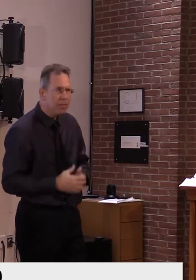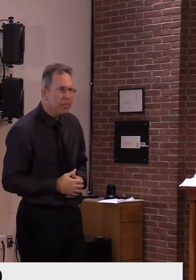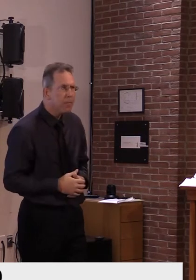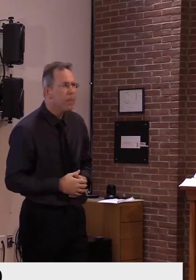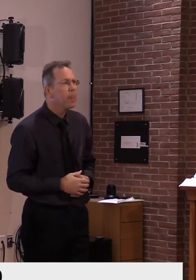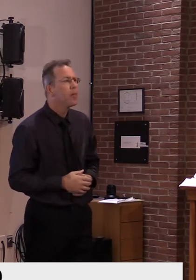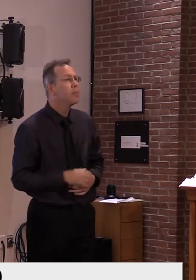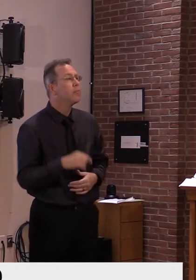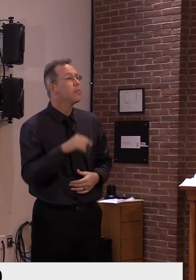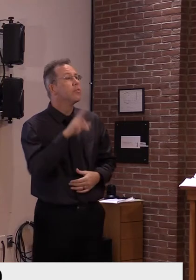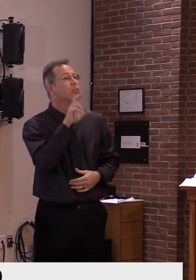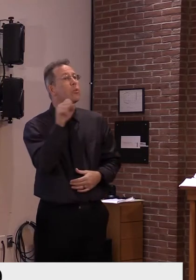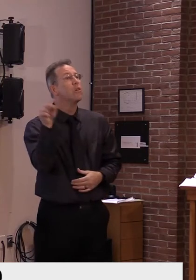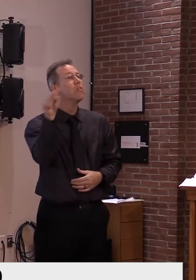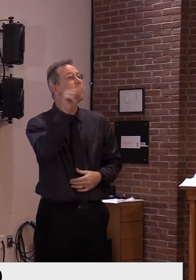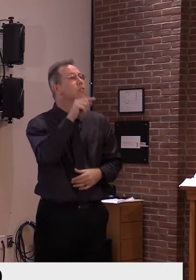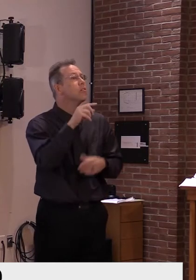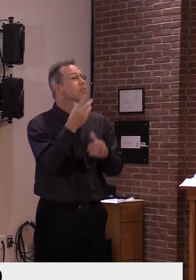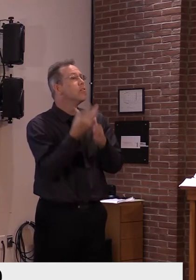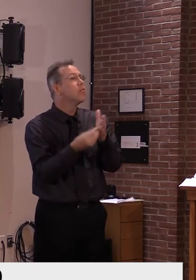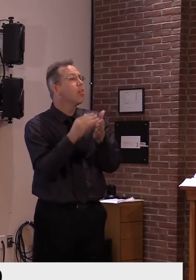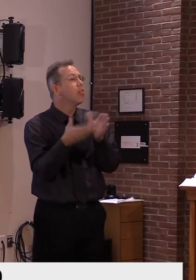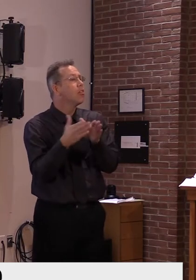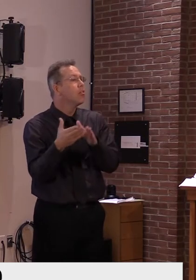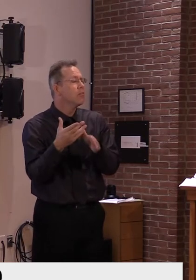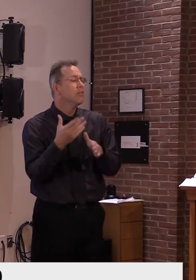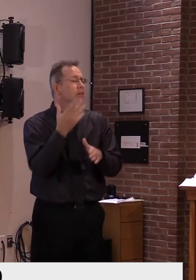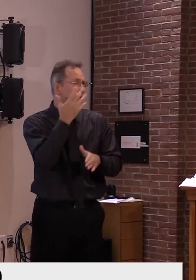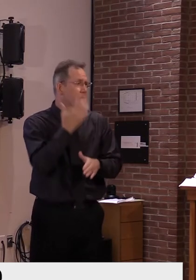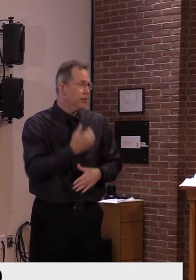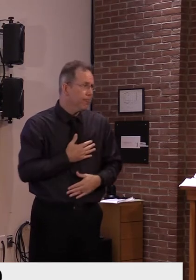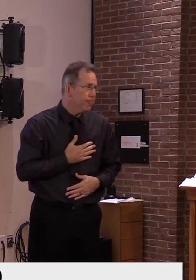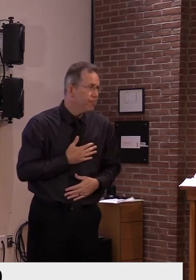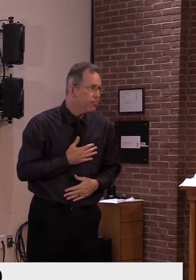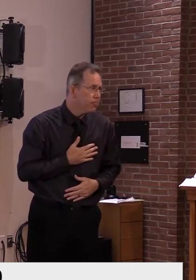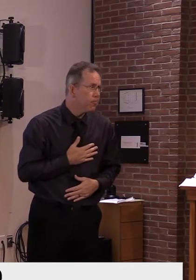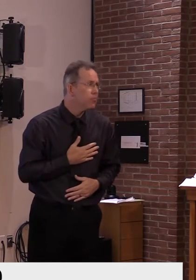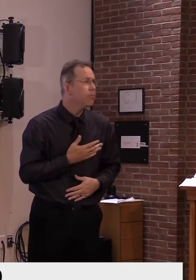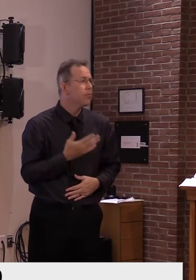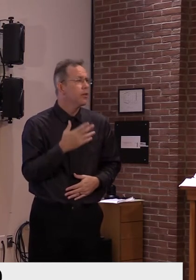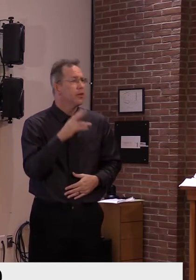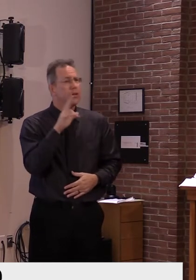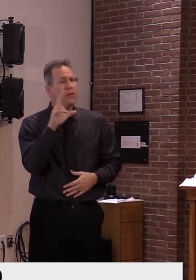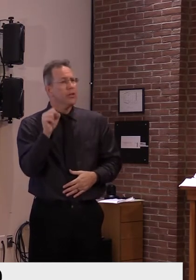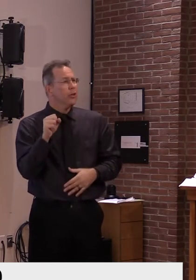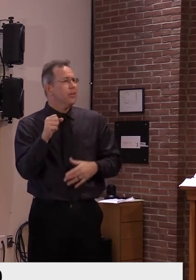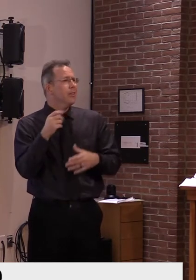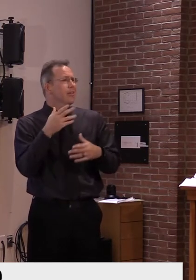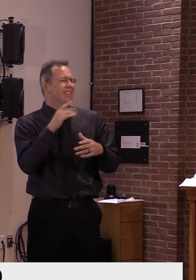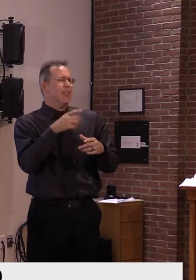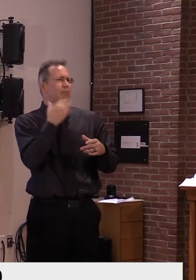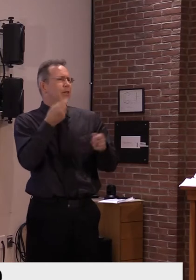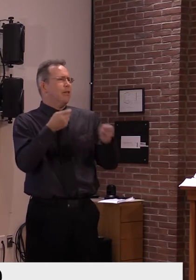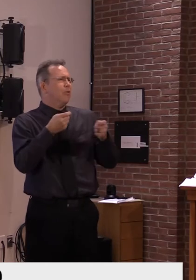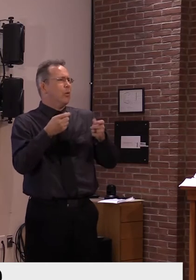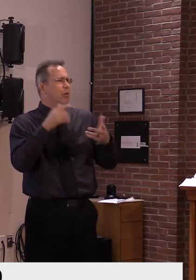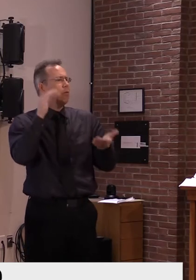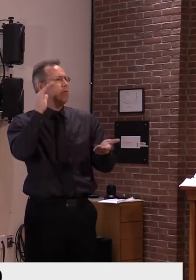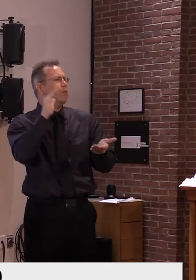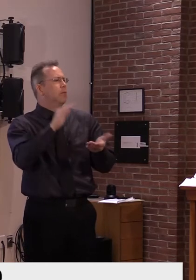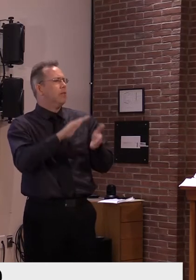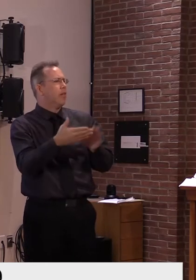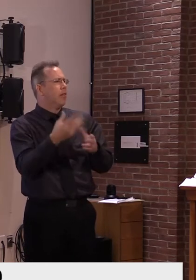those will tail down as the country gets case growth controlled. But again, an important contrast to Vermont,